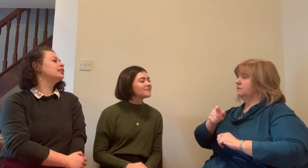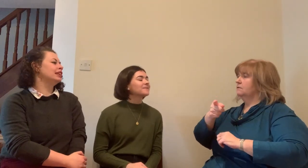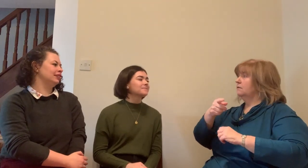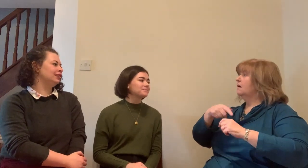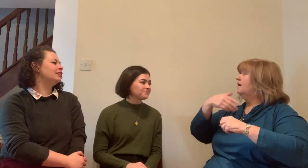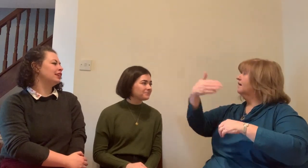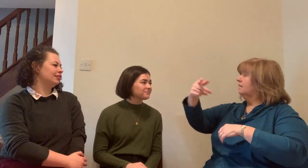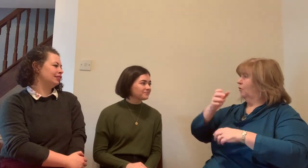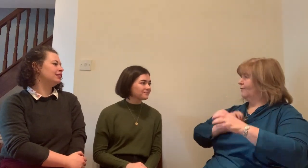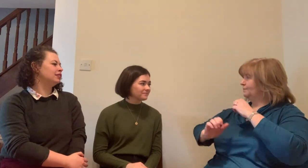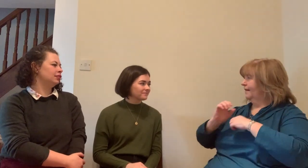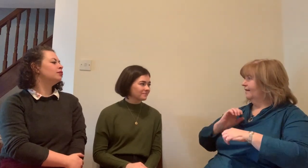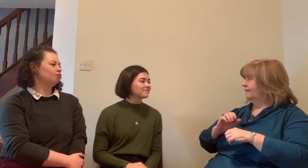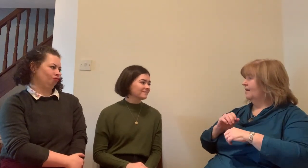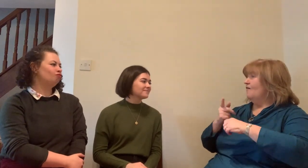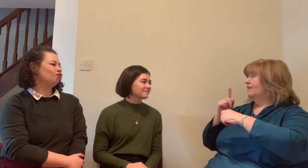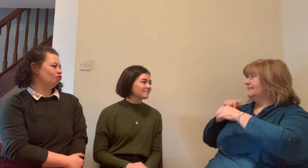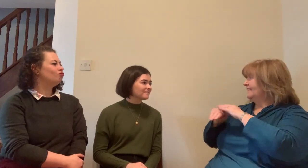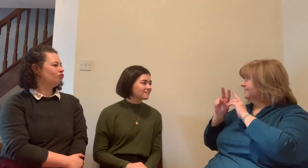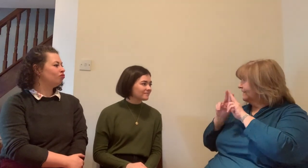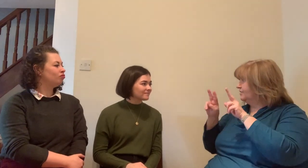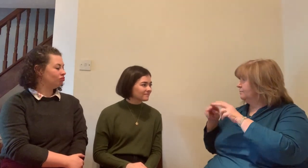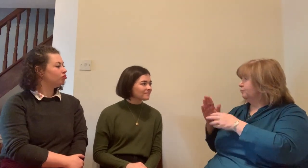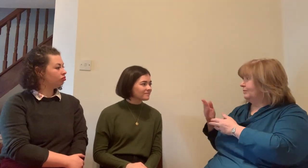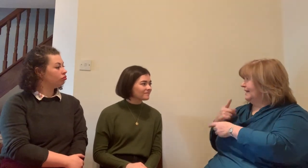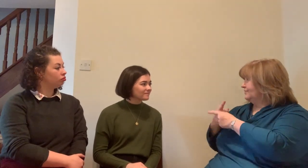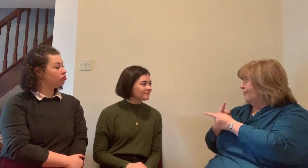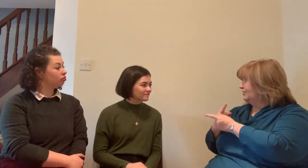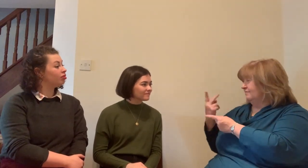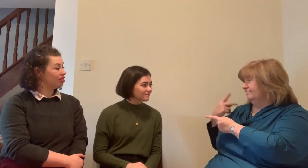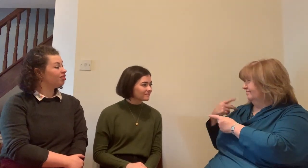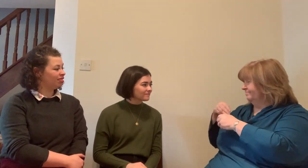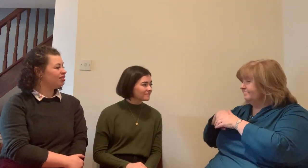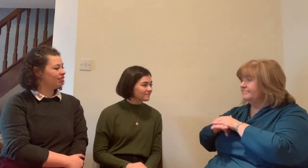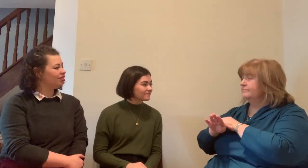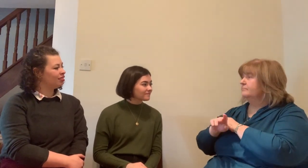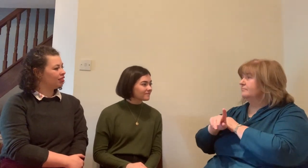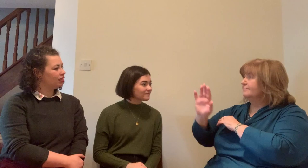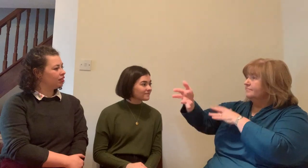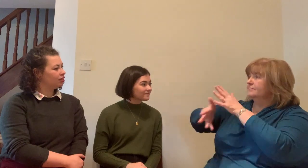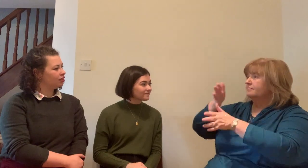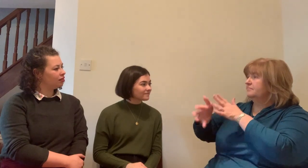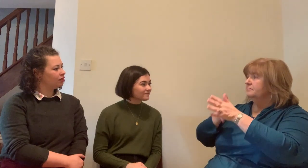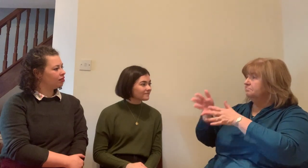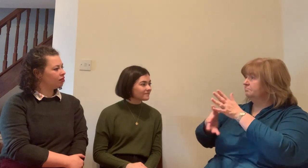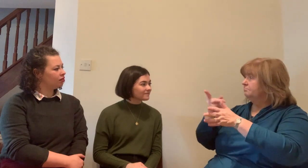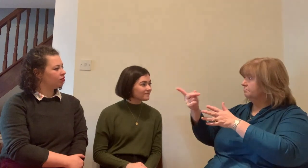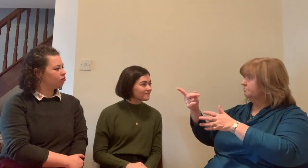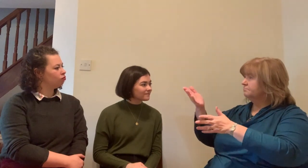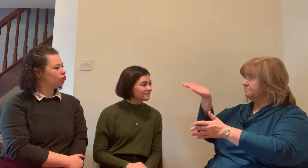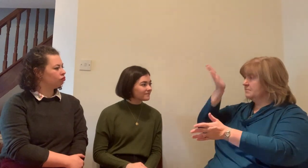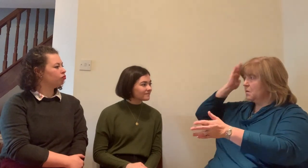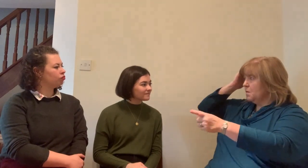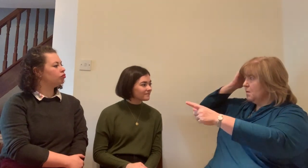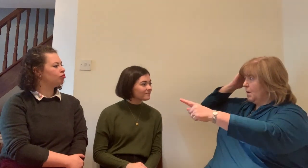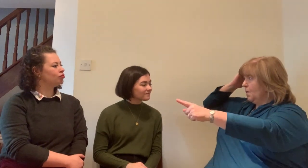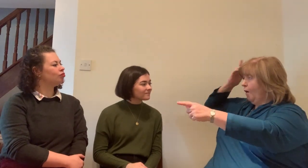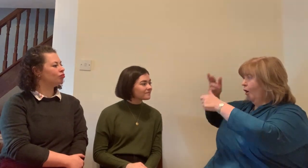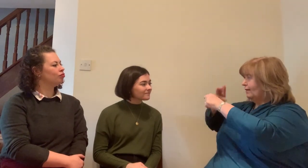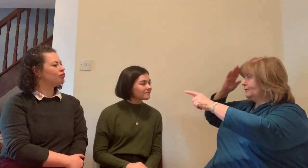had received a text from a friend of mine and this happens to me quite often to be honest where I'll be asked questions in